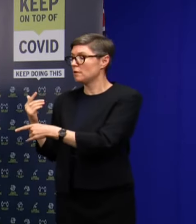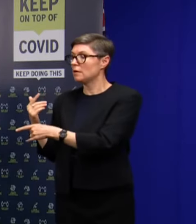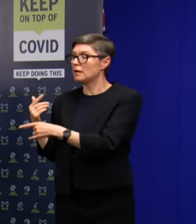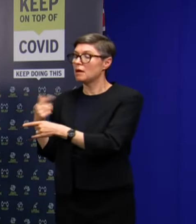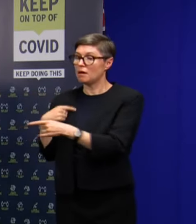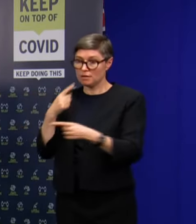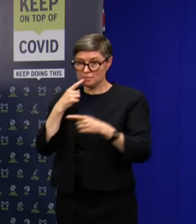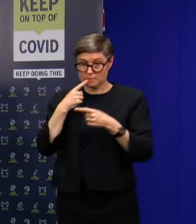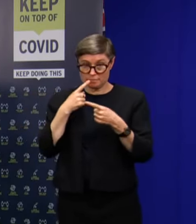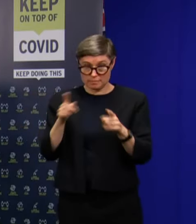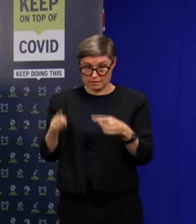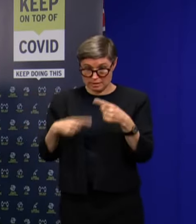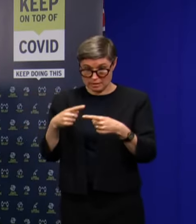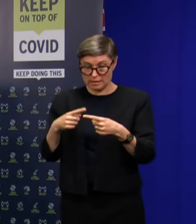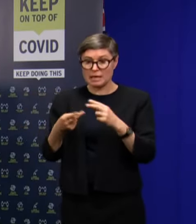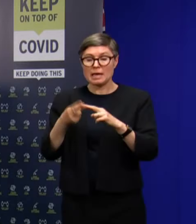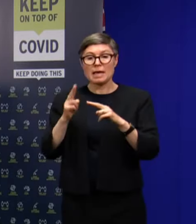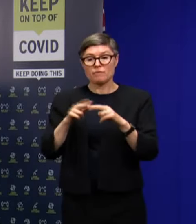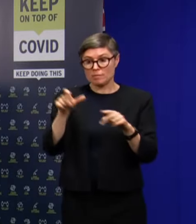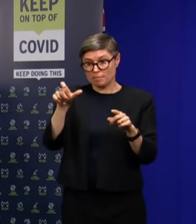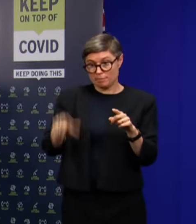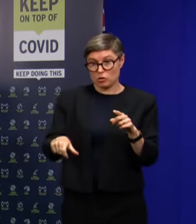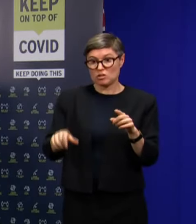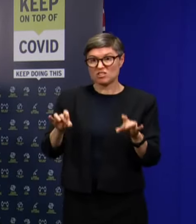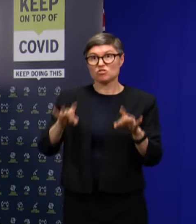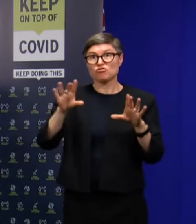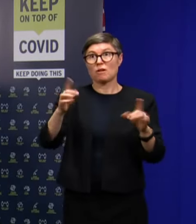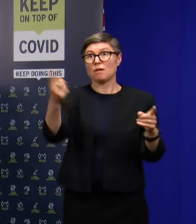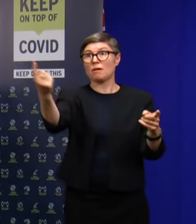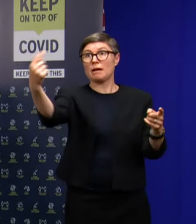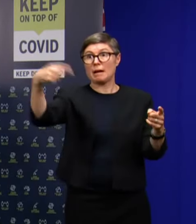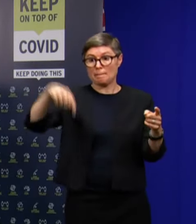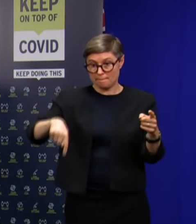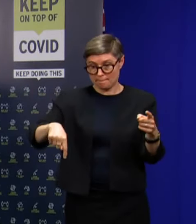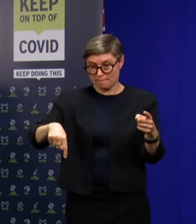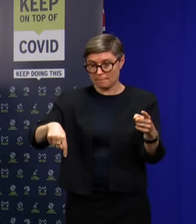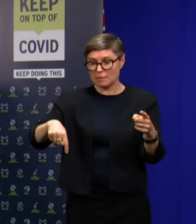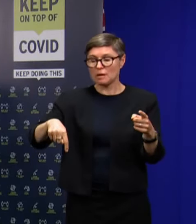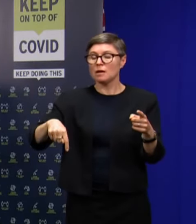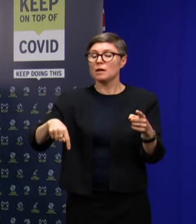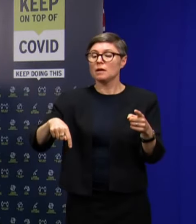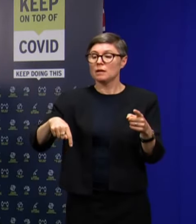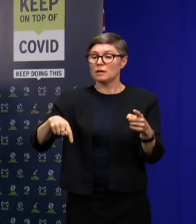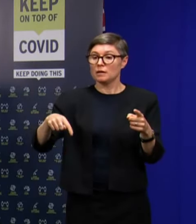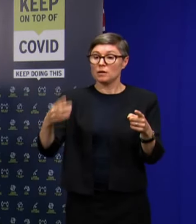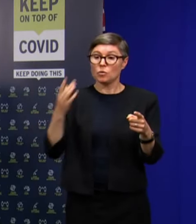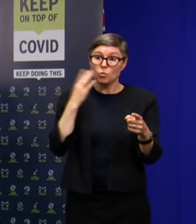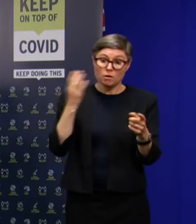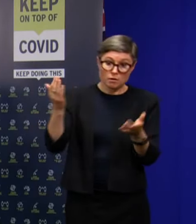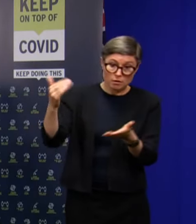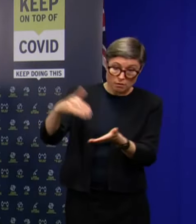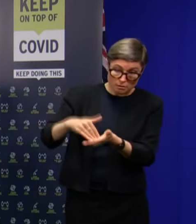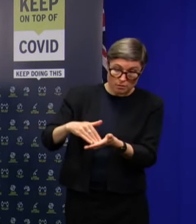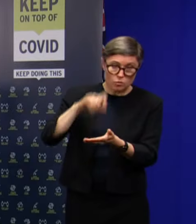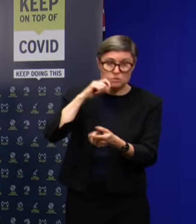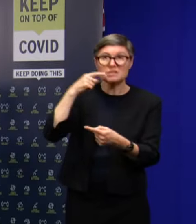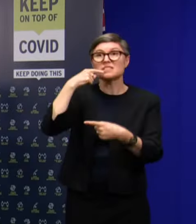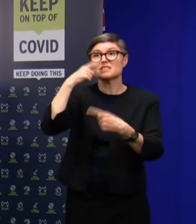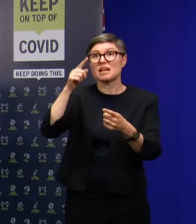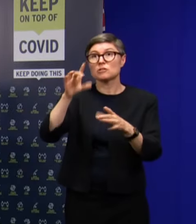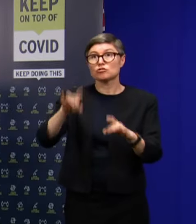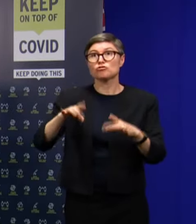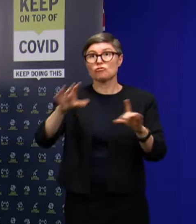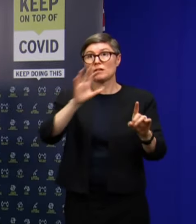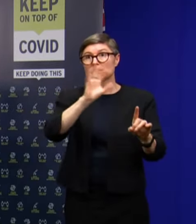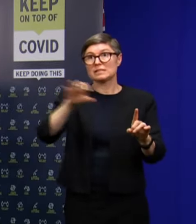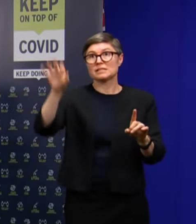we have a case who's travelled from a mainland state, we also share the fact of that person being a case with our counterparts in